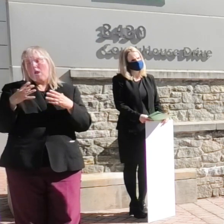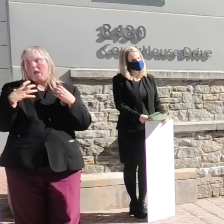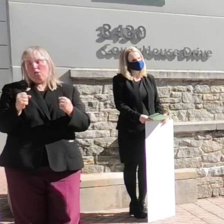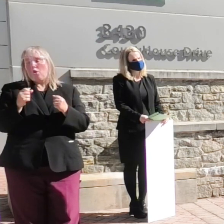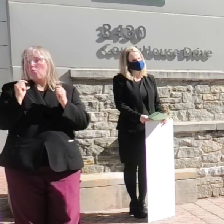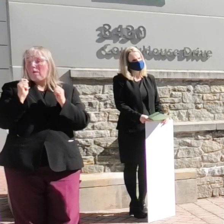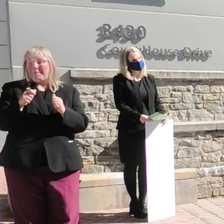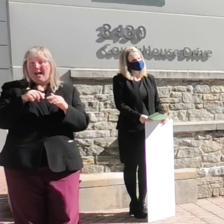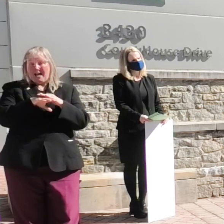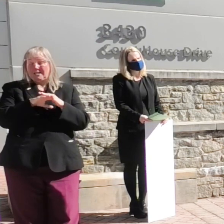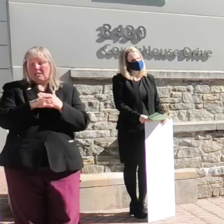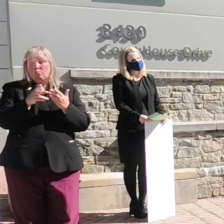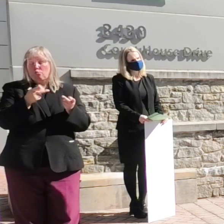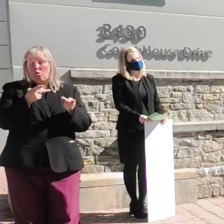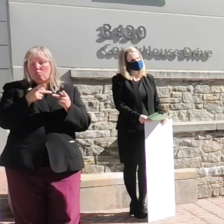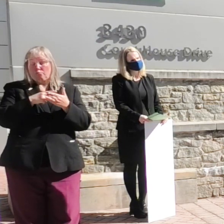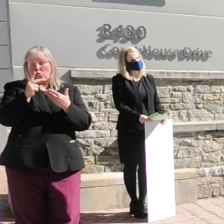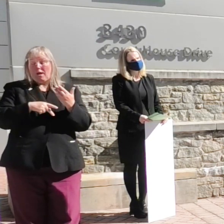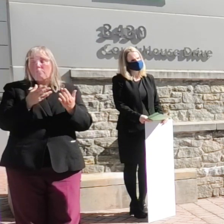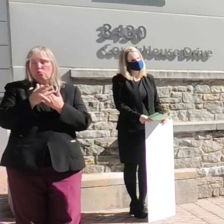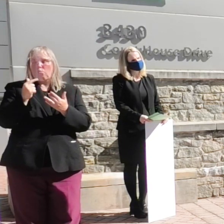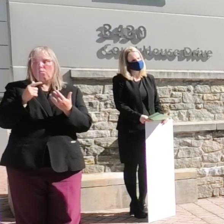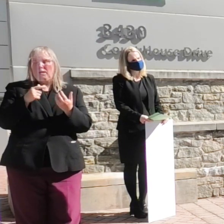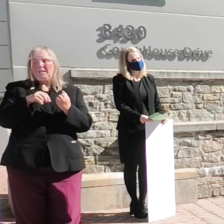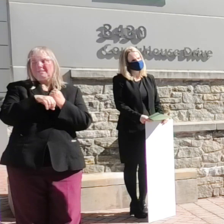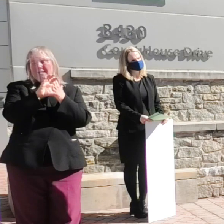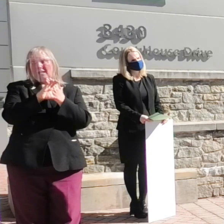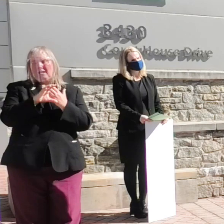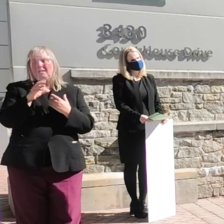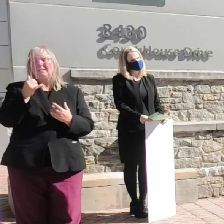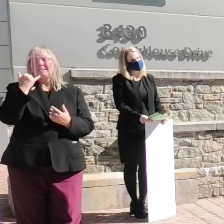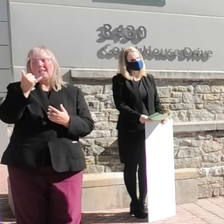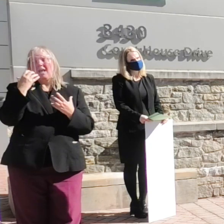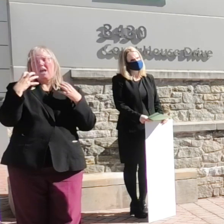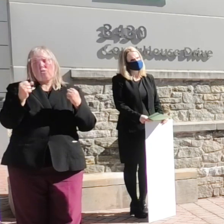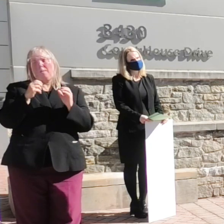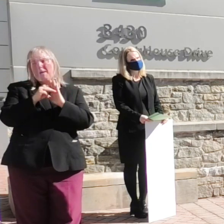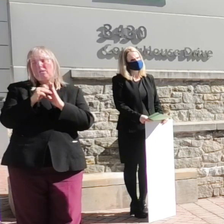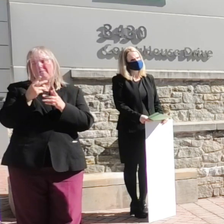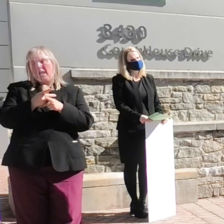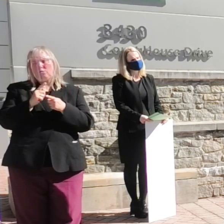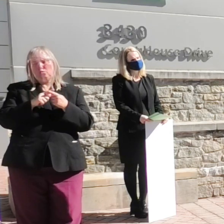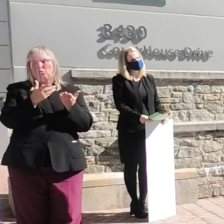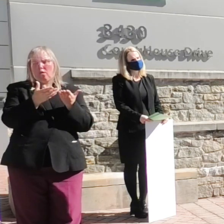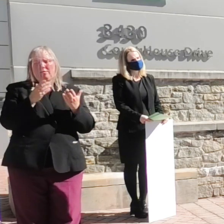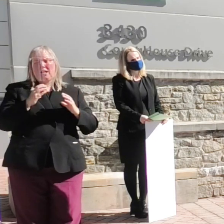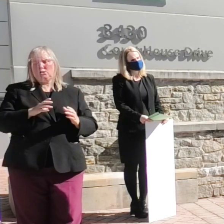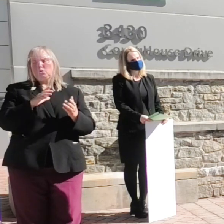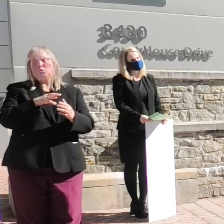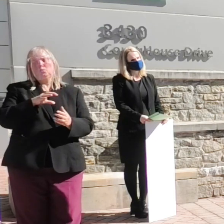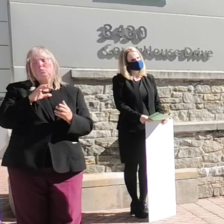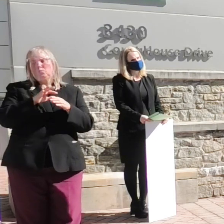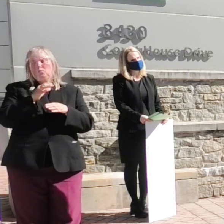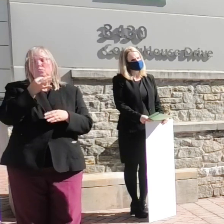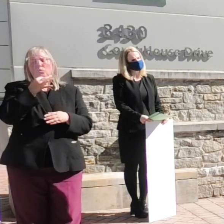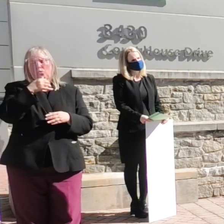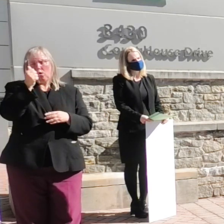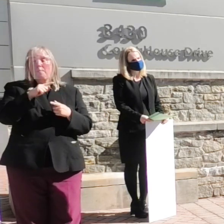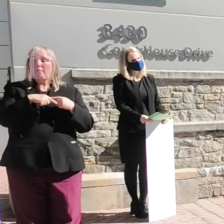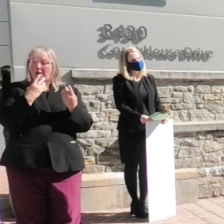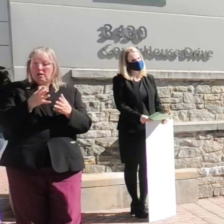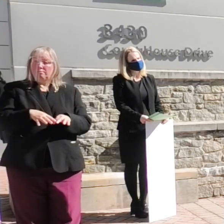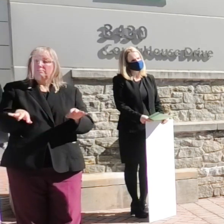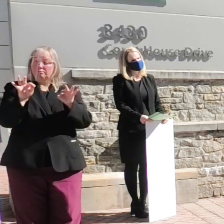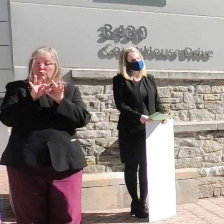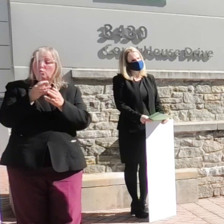access program via a telehealth model of care to serve clients sooner, provide them with vital resources and introduce those in